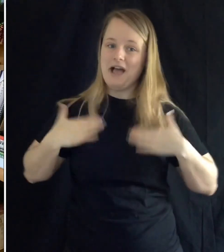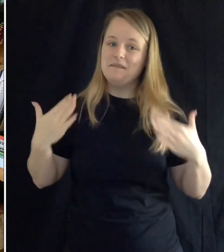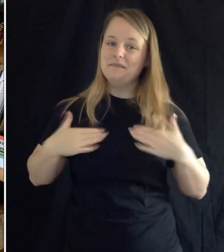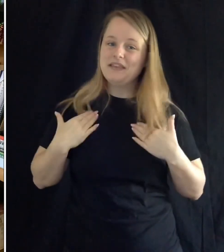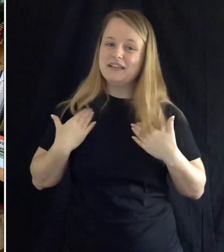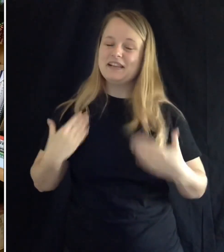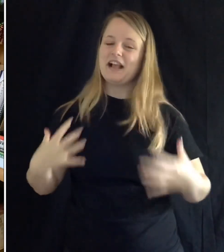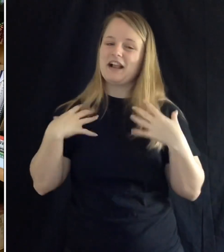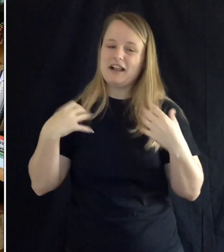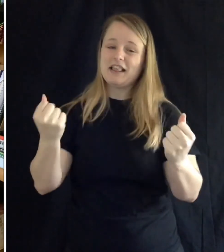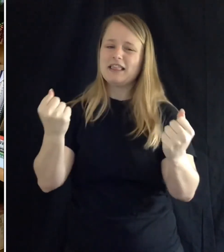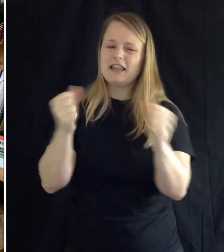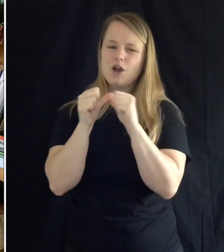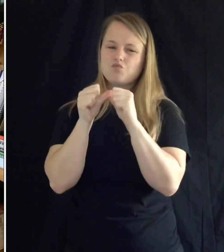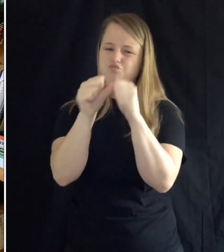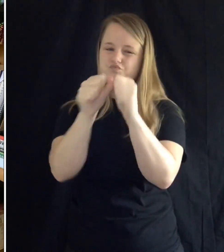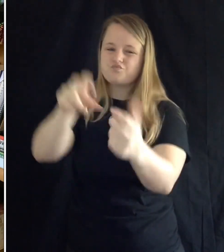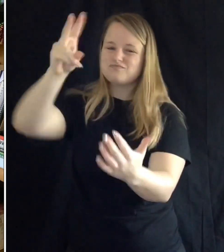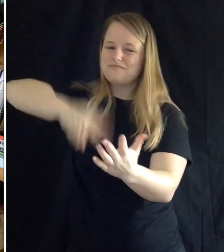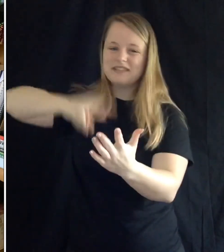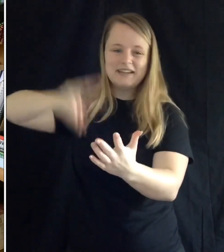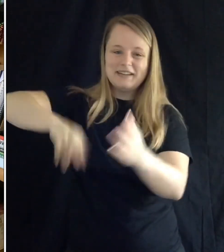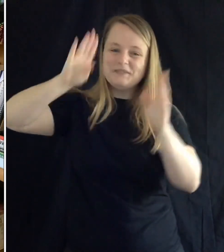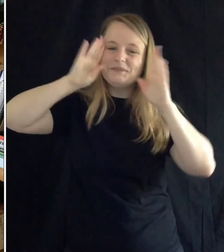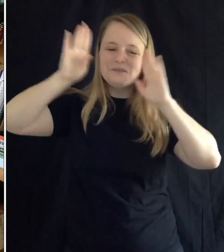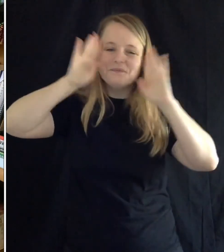stay healthy, and keep reading.